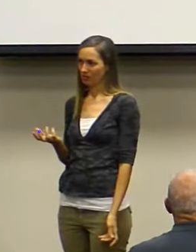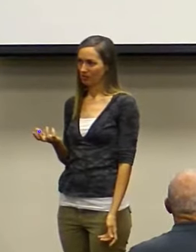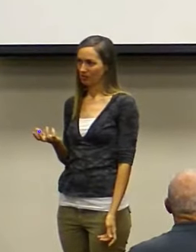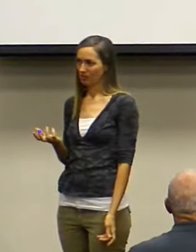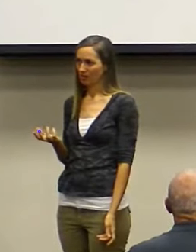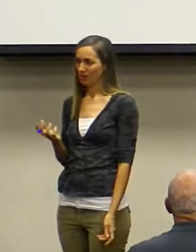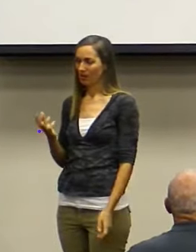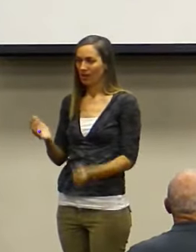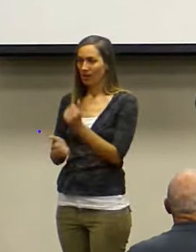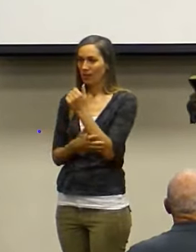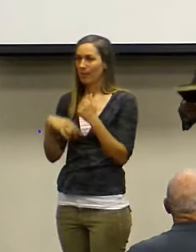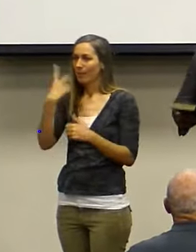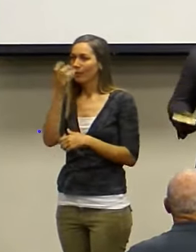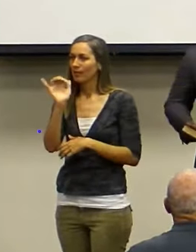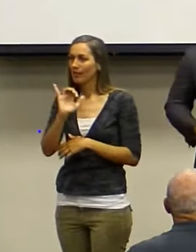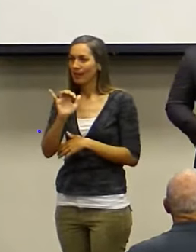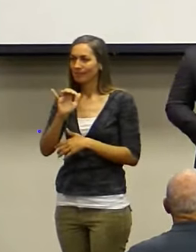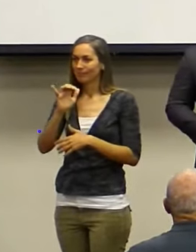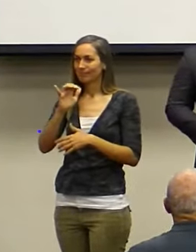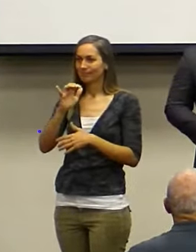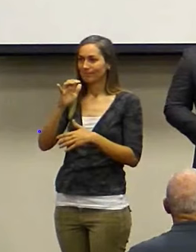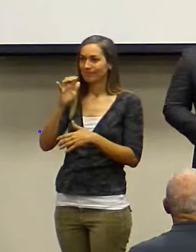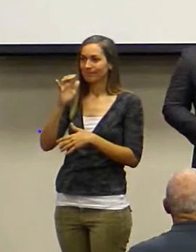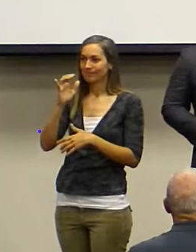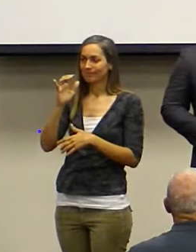Abraham looks like the senior aimers.